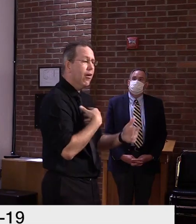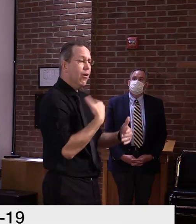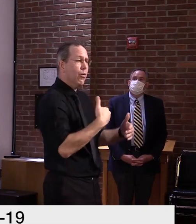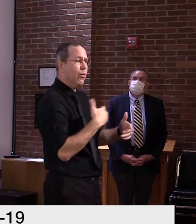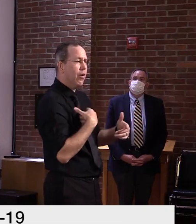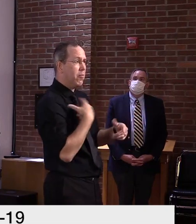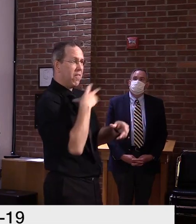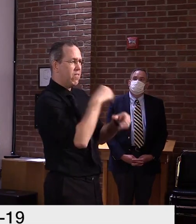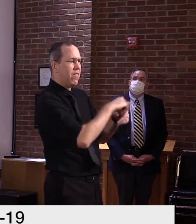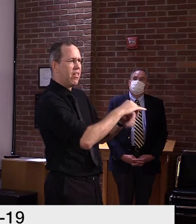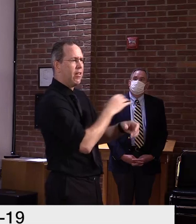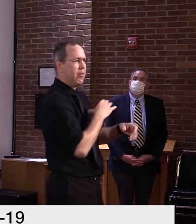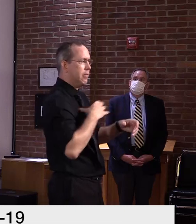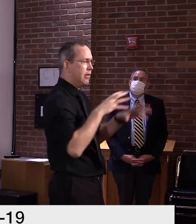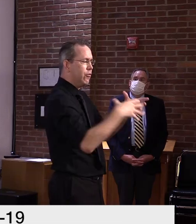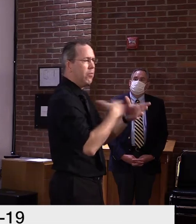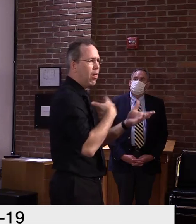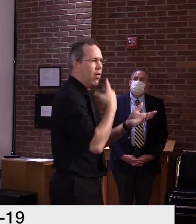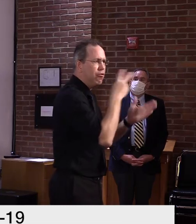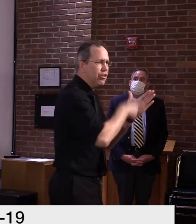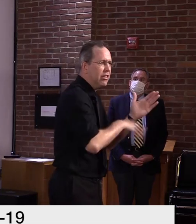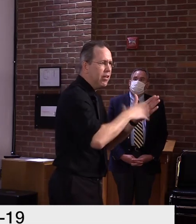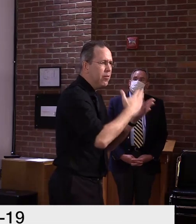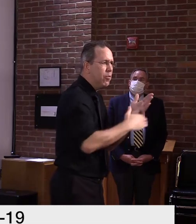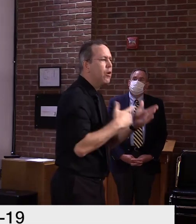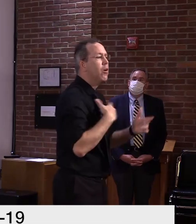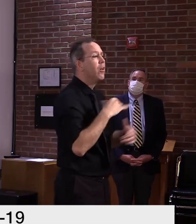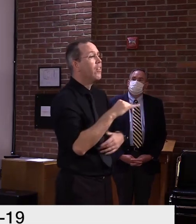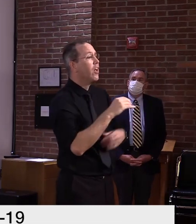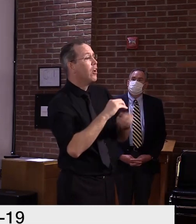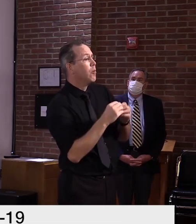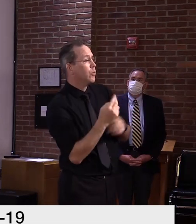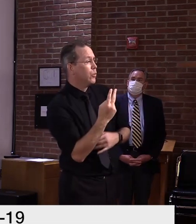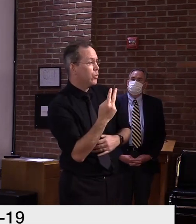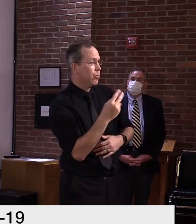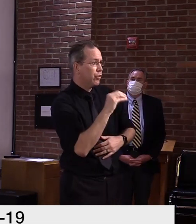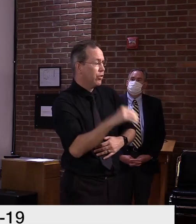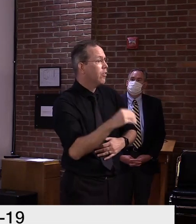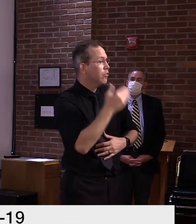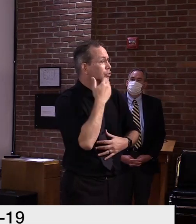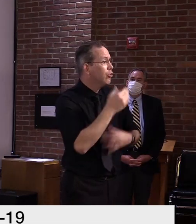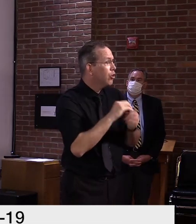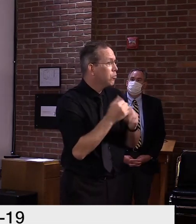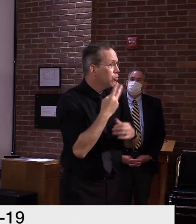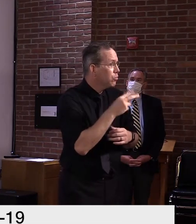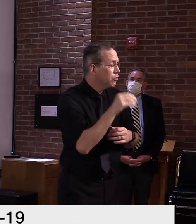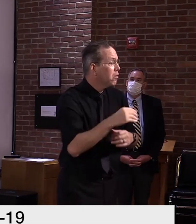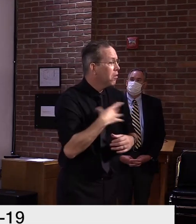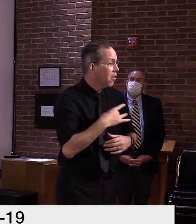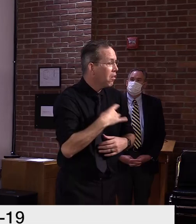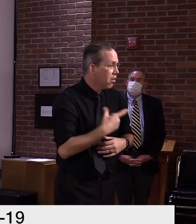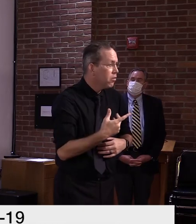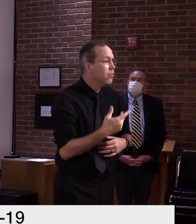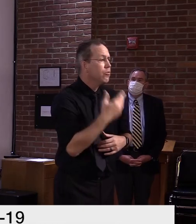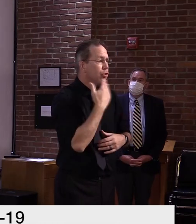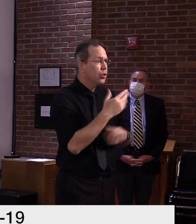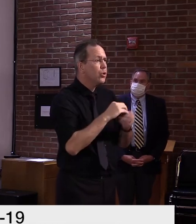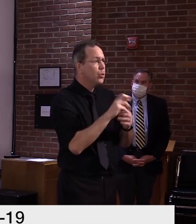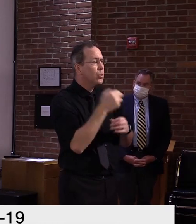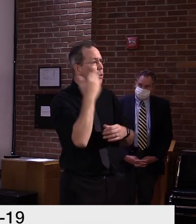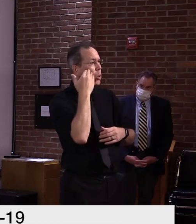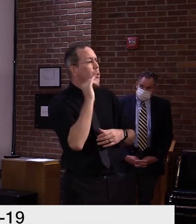2% number is very comforting to me. I've been talking for months now